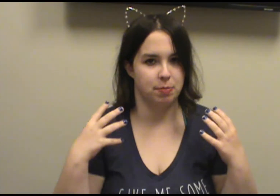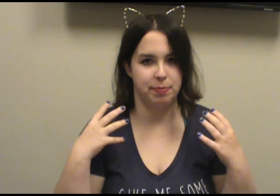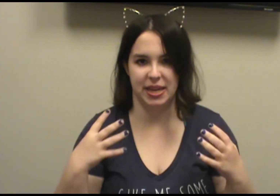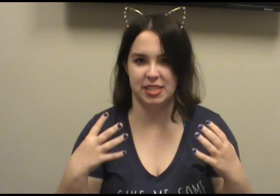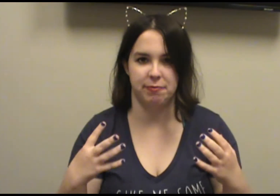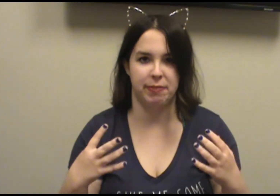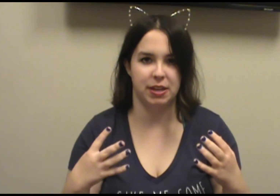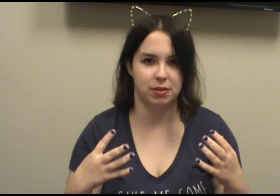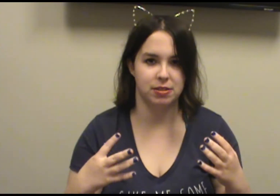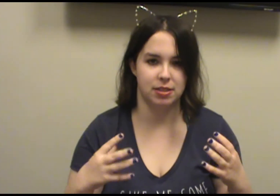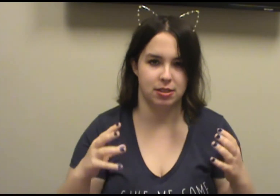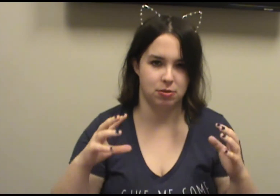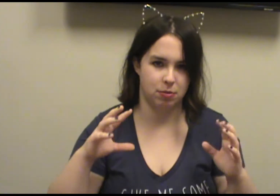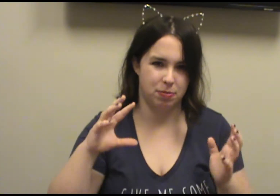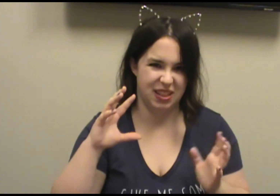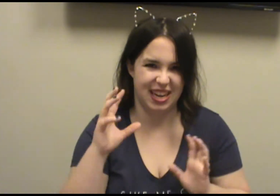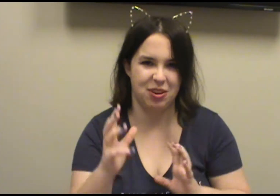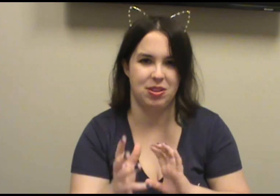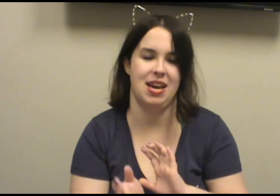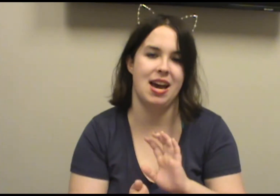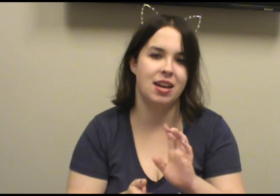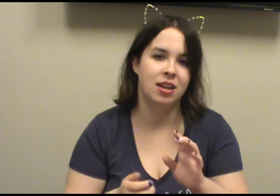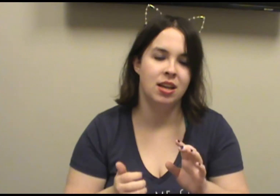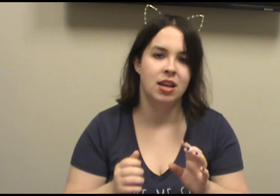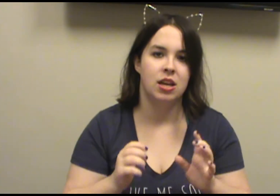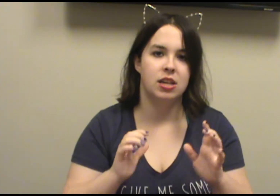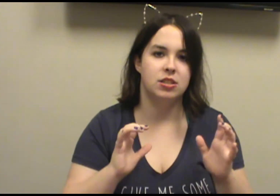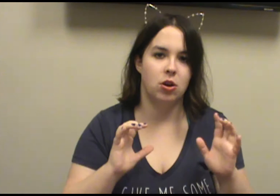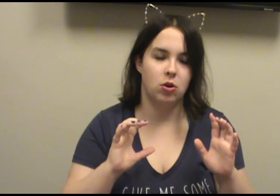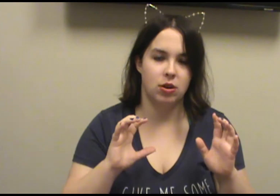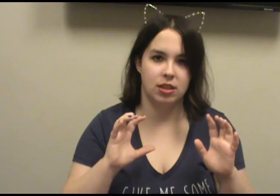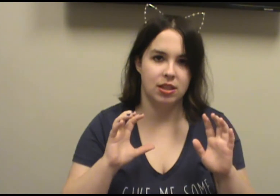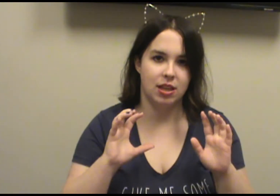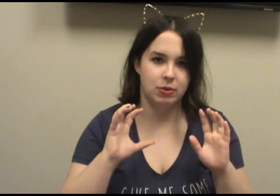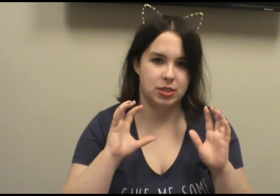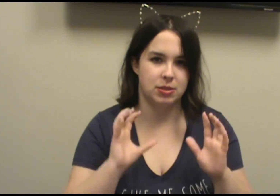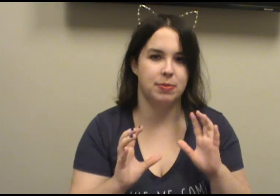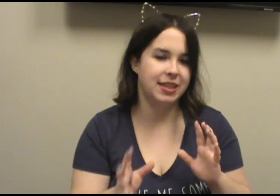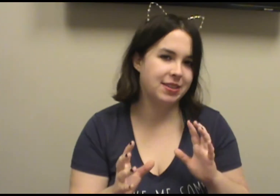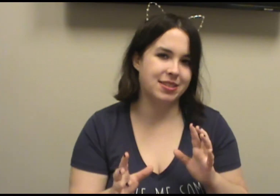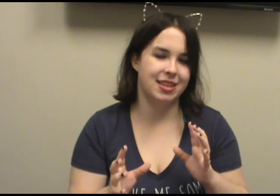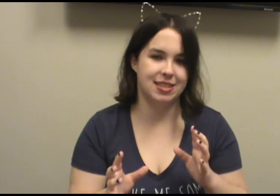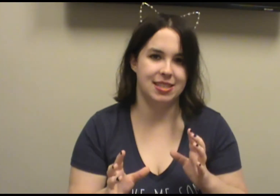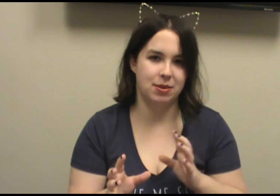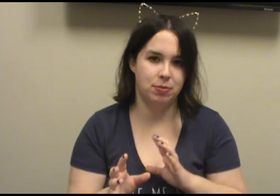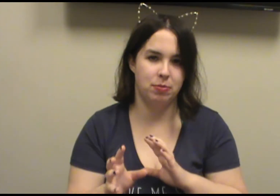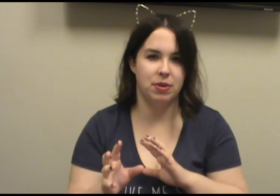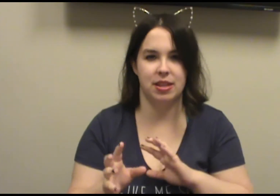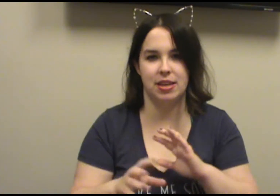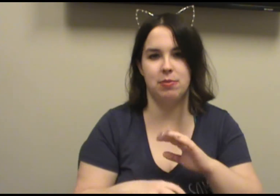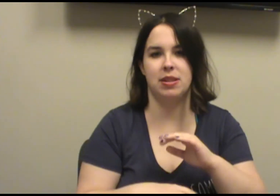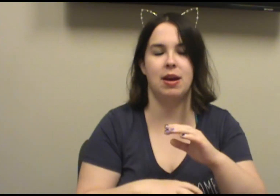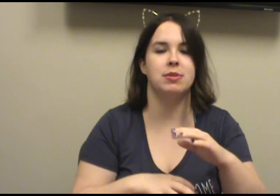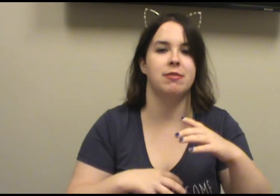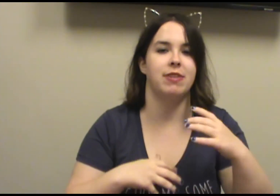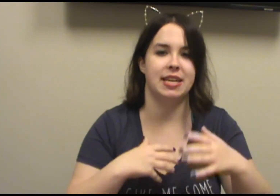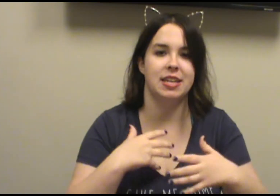biggest fears, and sort of playing with that. So, it was just really interesting to see what they did when that was affecting